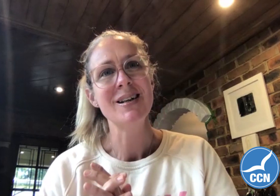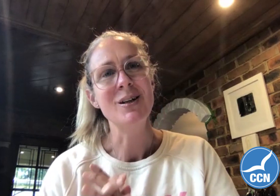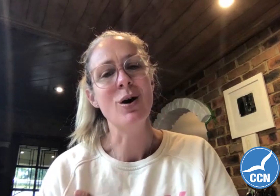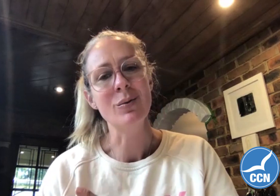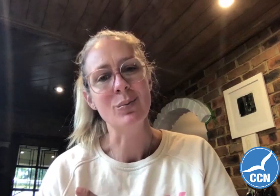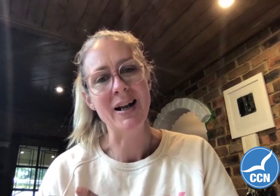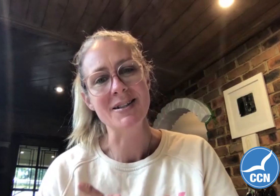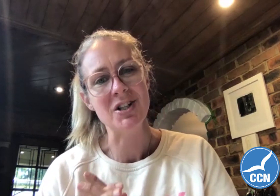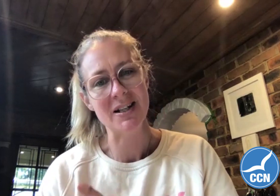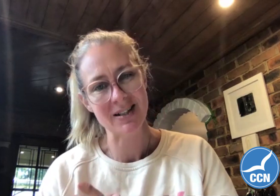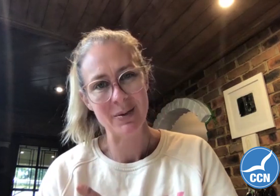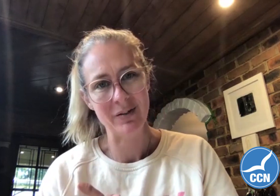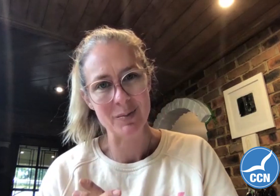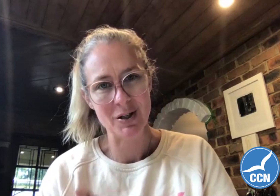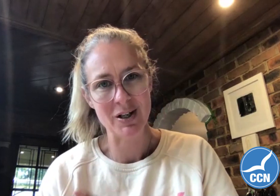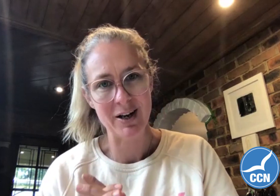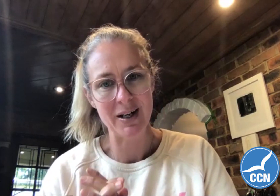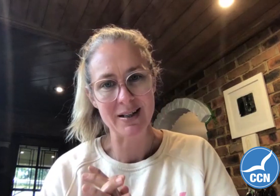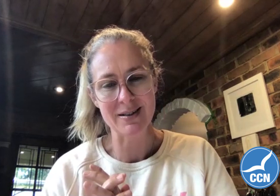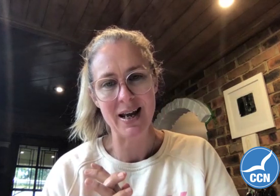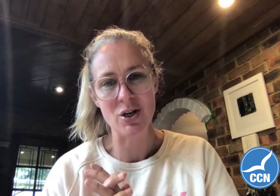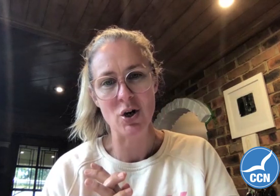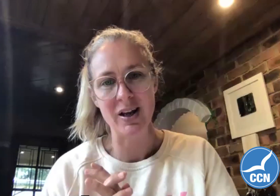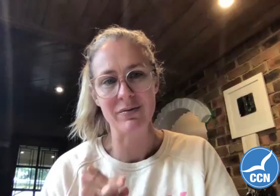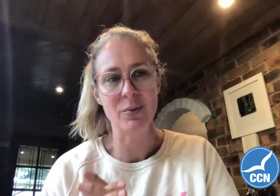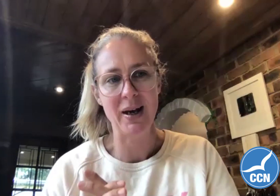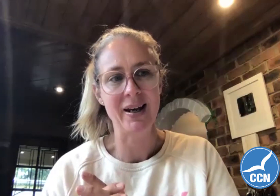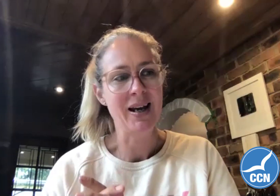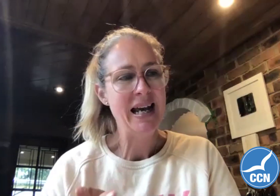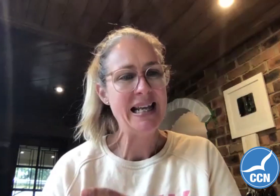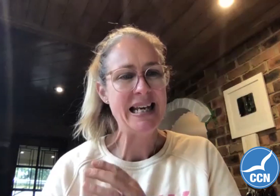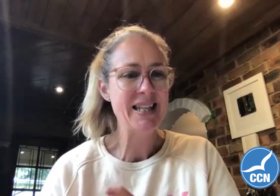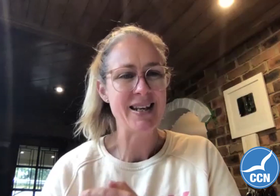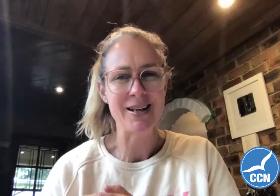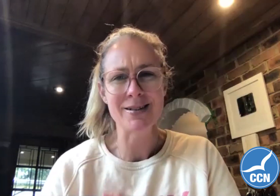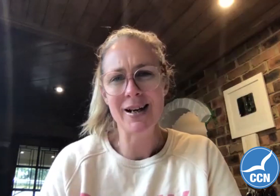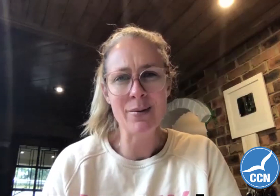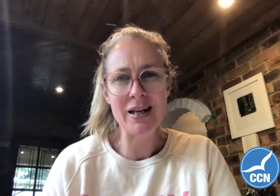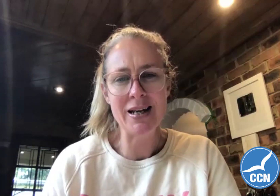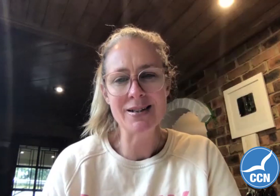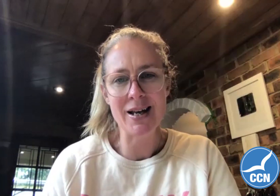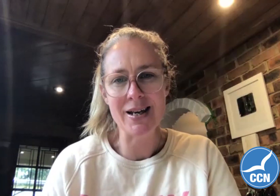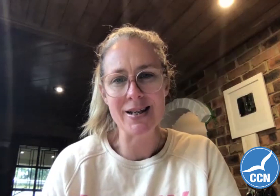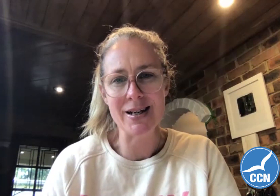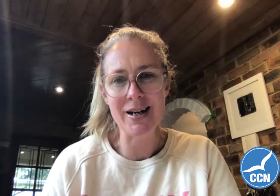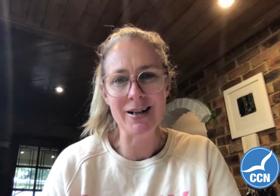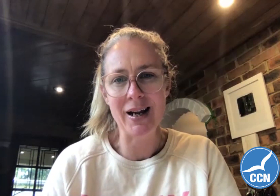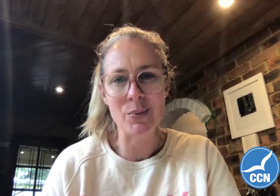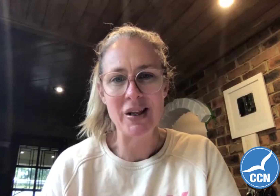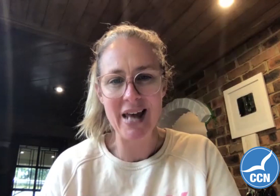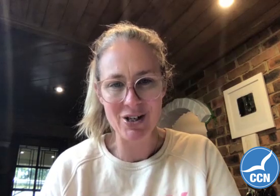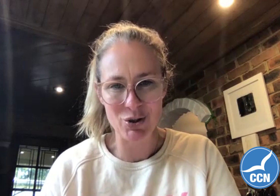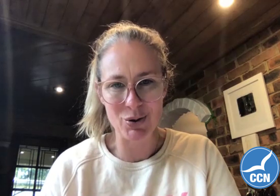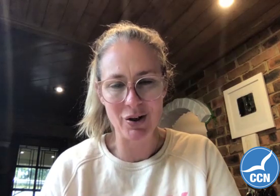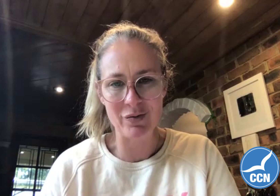when it's just coming from certain areas and not everywhere. And the other thing is like how many kids are there that need it?